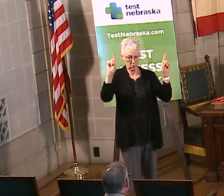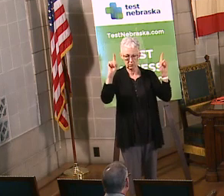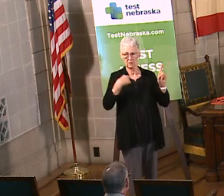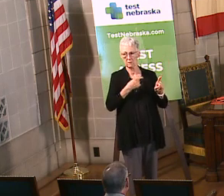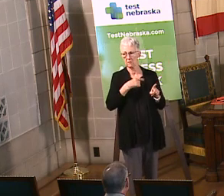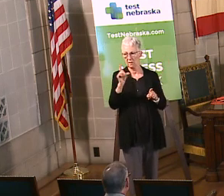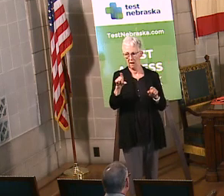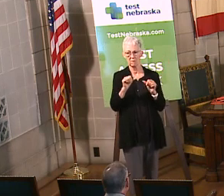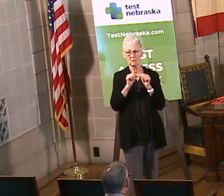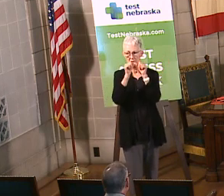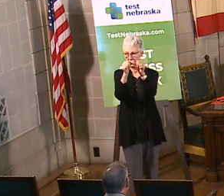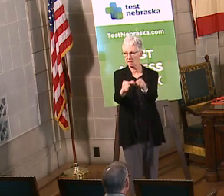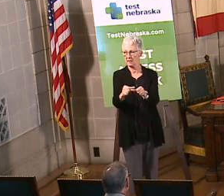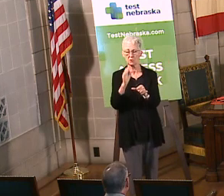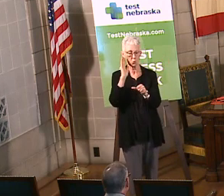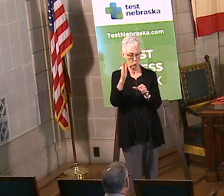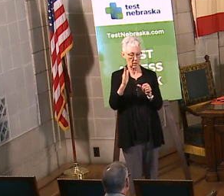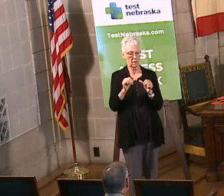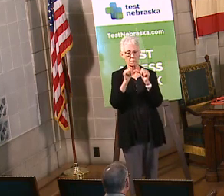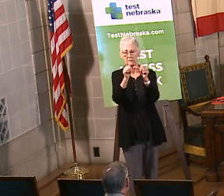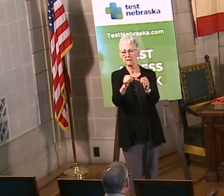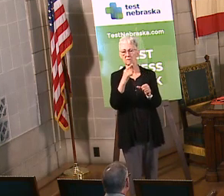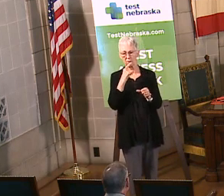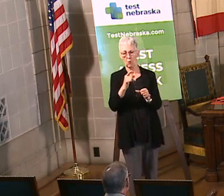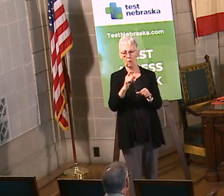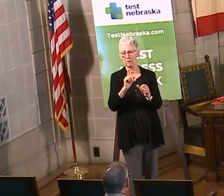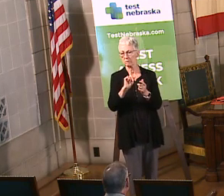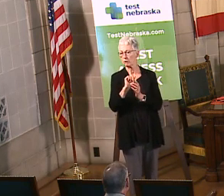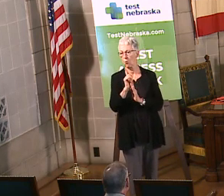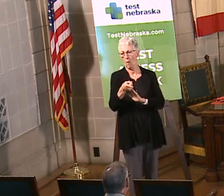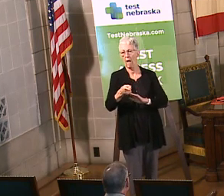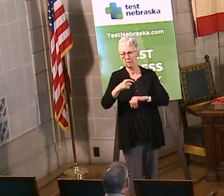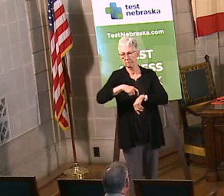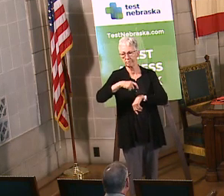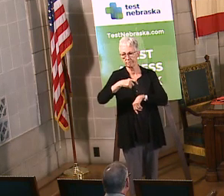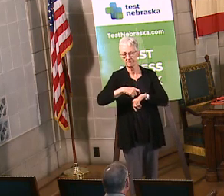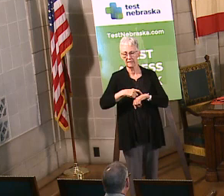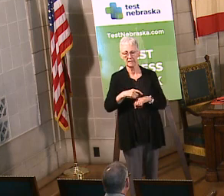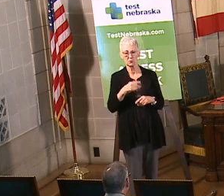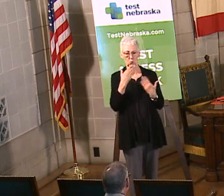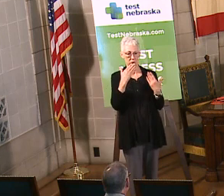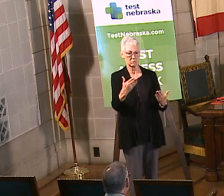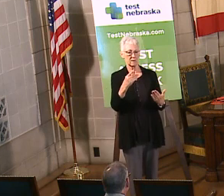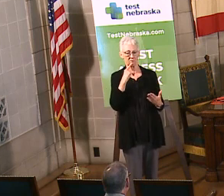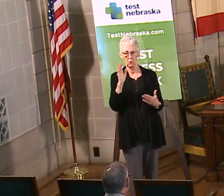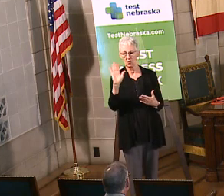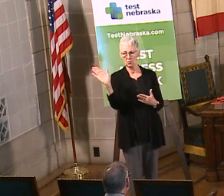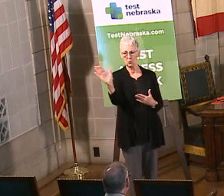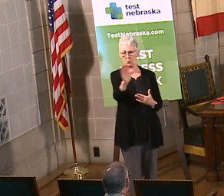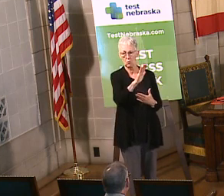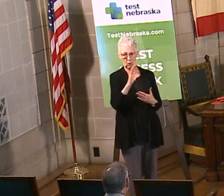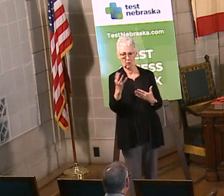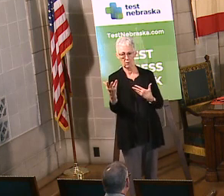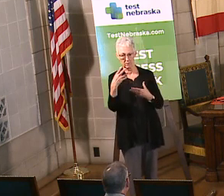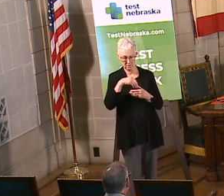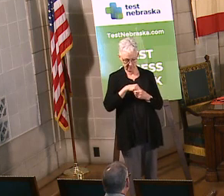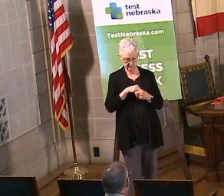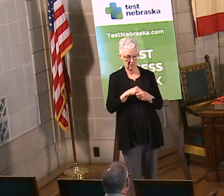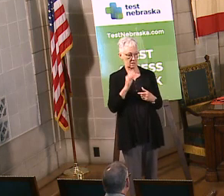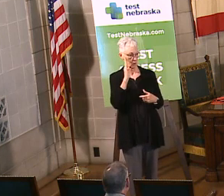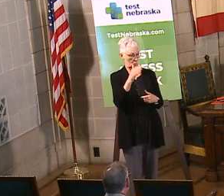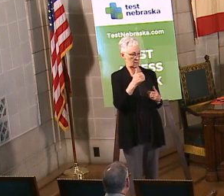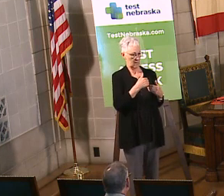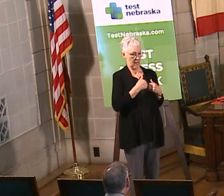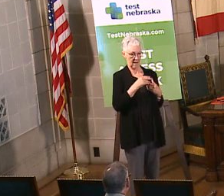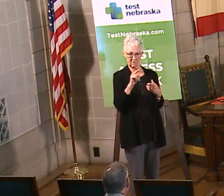for a while but i appreciate everybody's participation and we will continue to have these press briefings the rest of the week weekdays